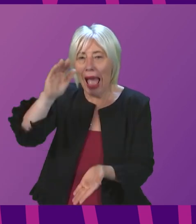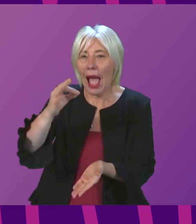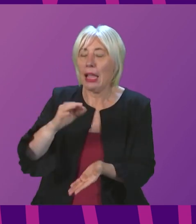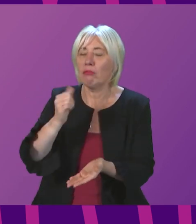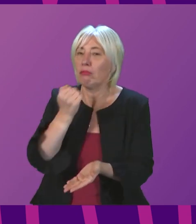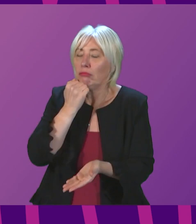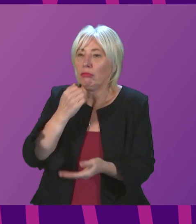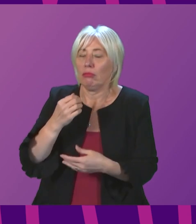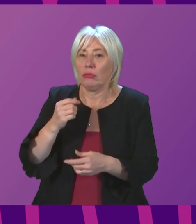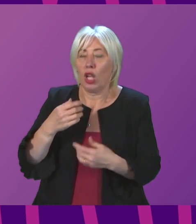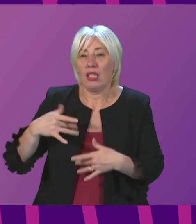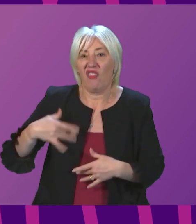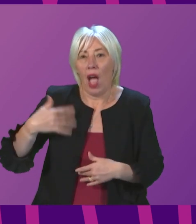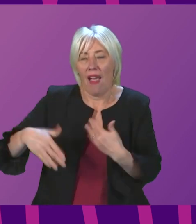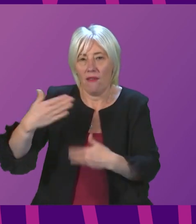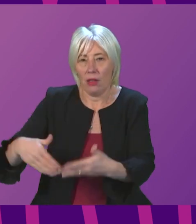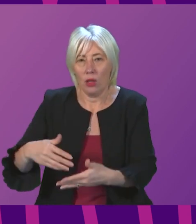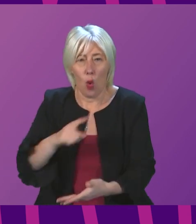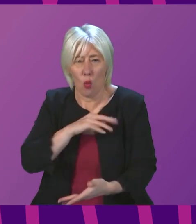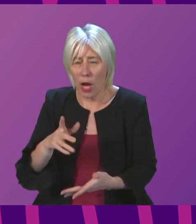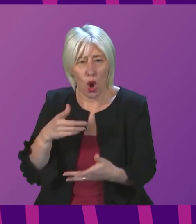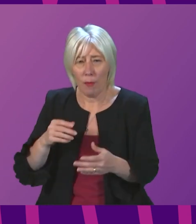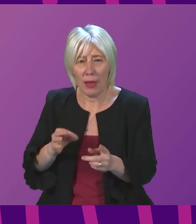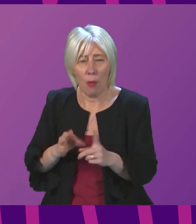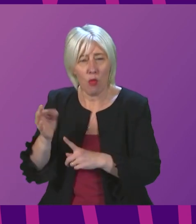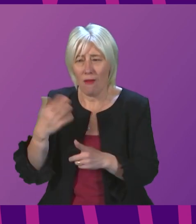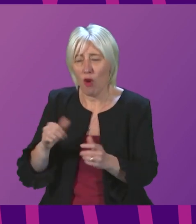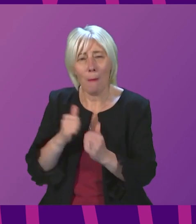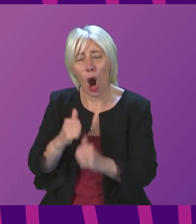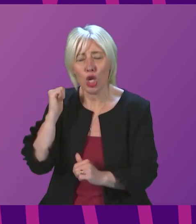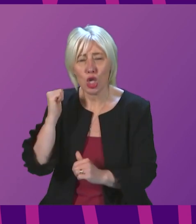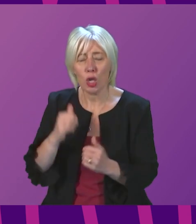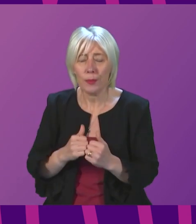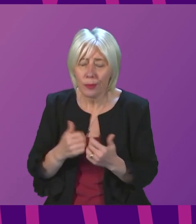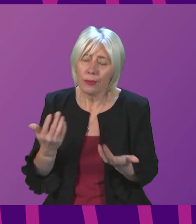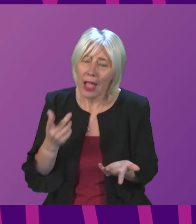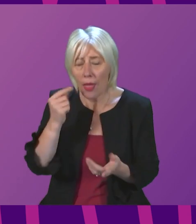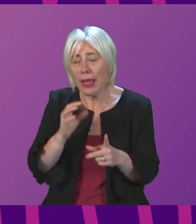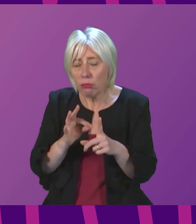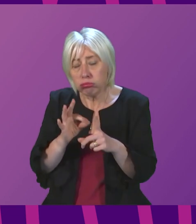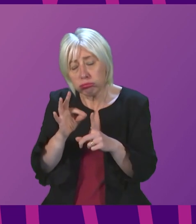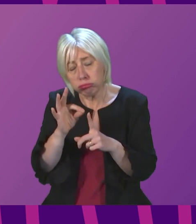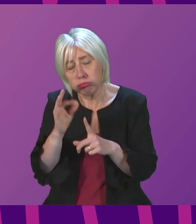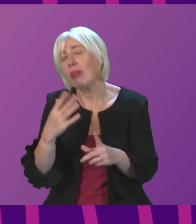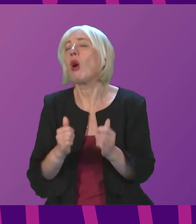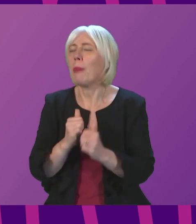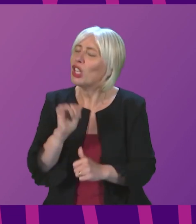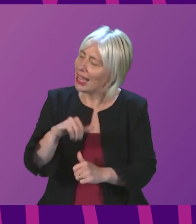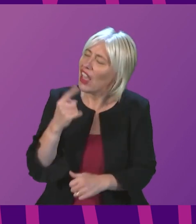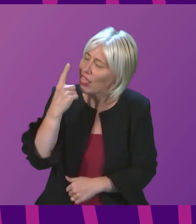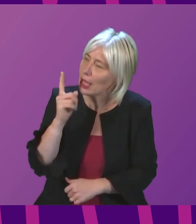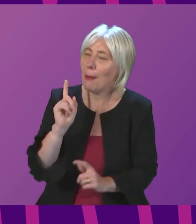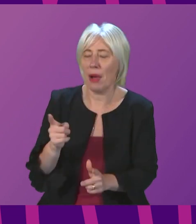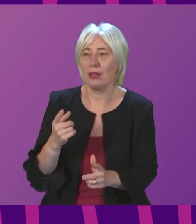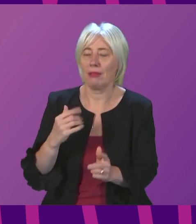Why has more progress not been made since March? I think progress has been made since March. But of course, since